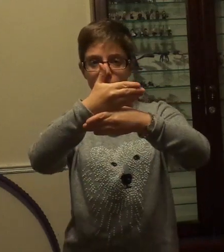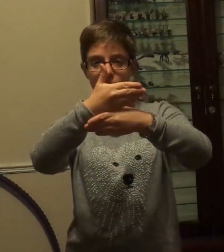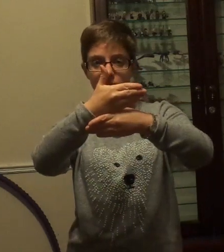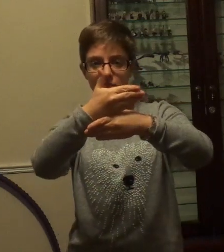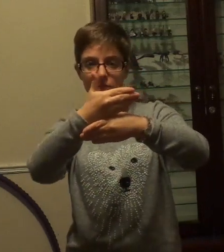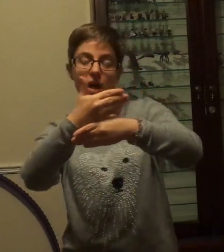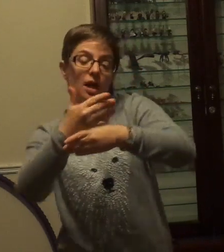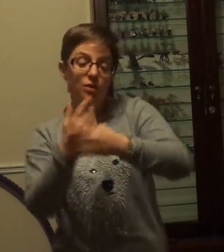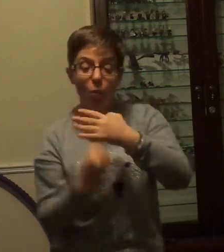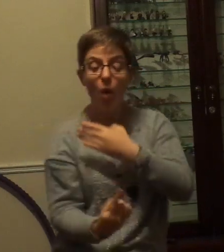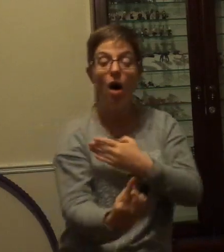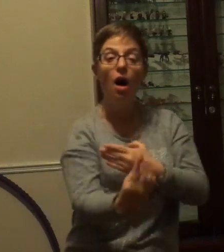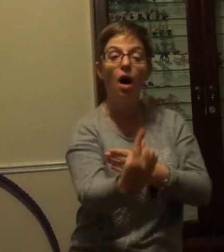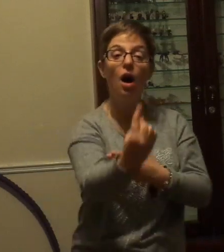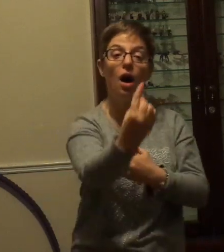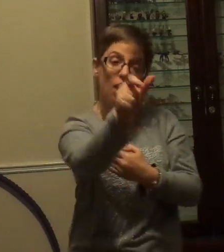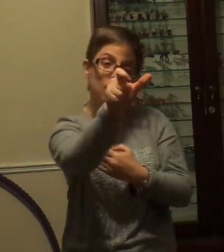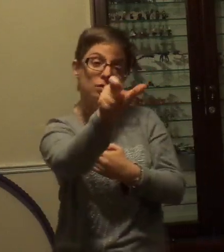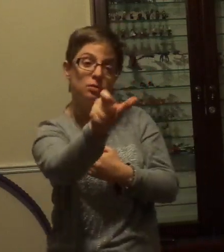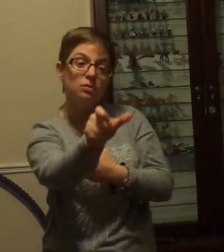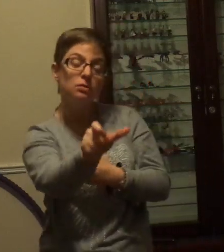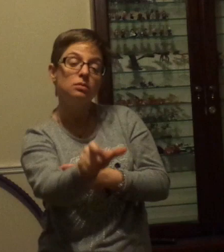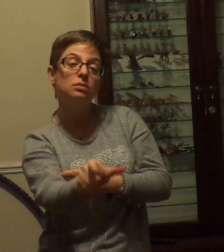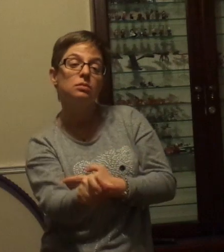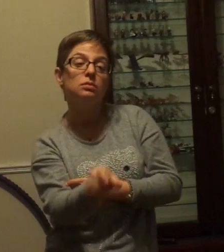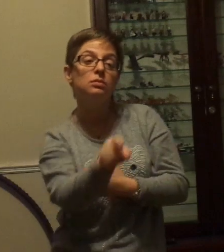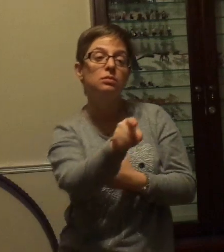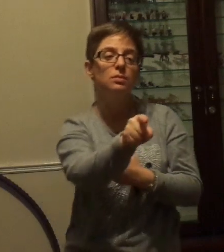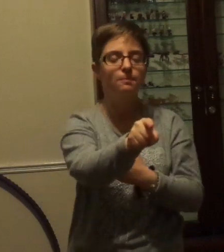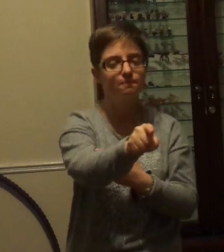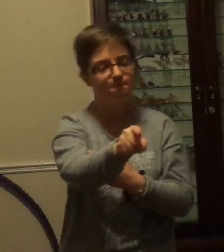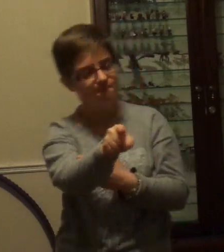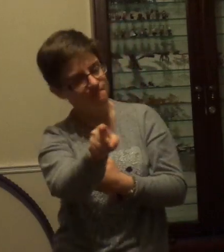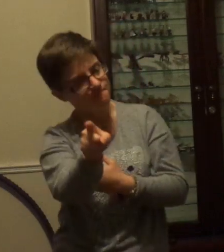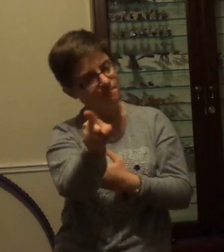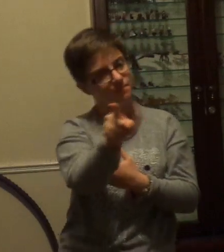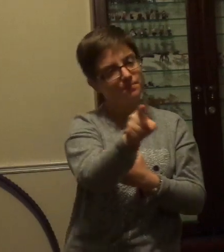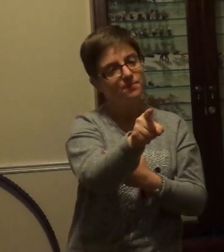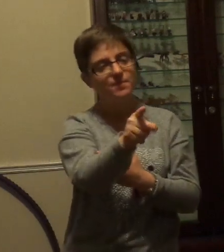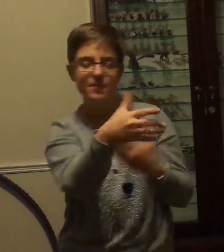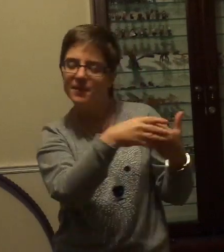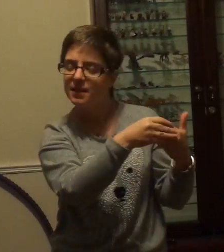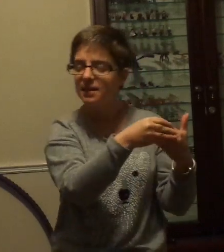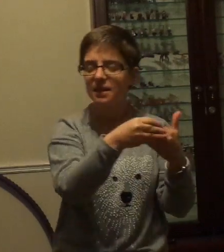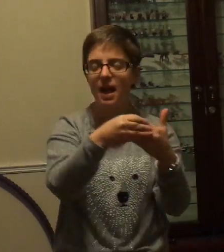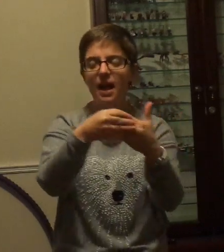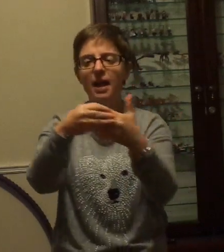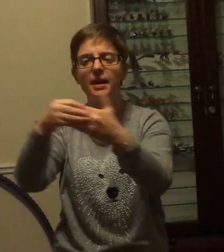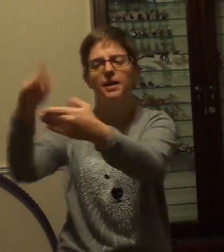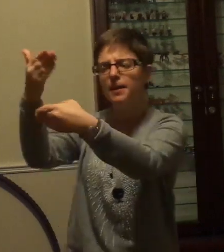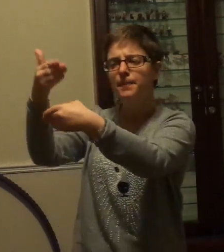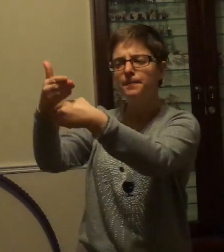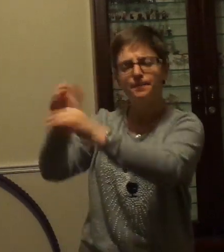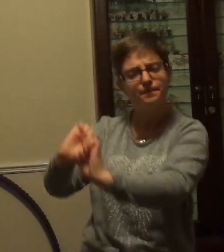one who won't be taken, who